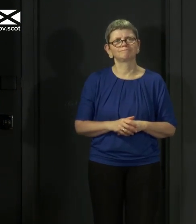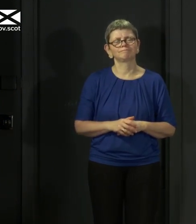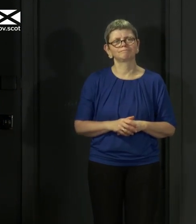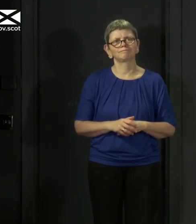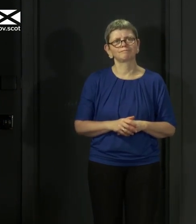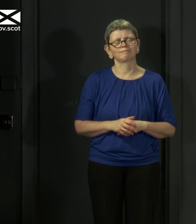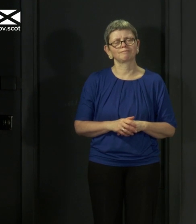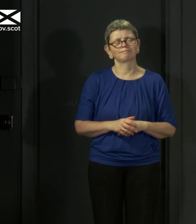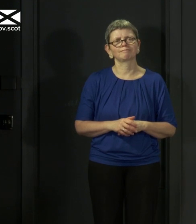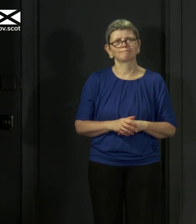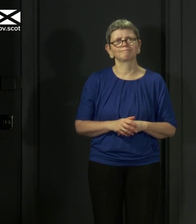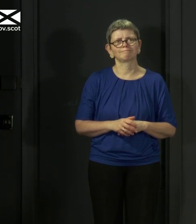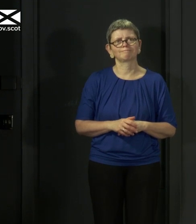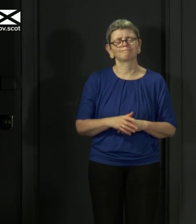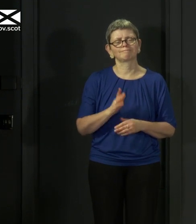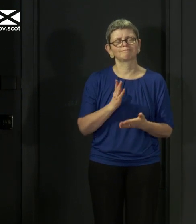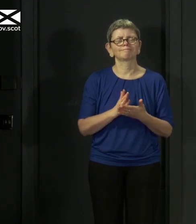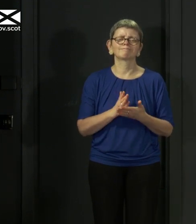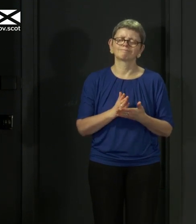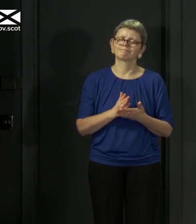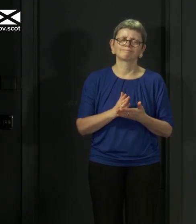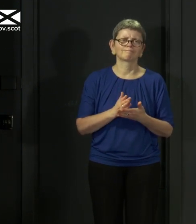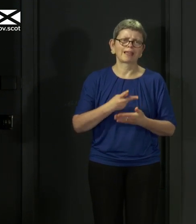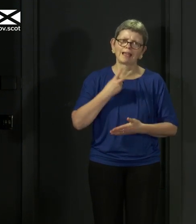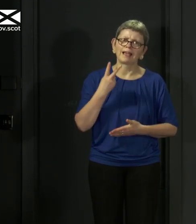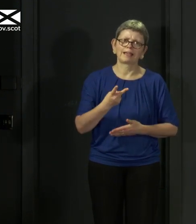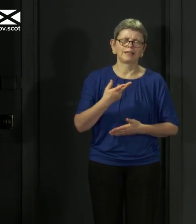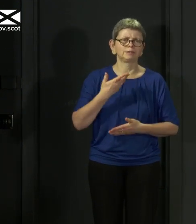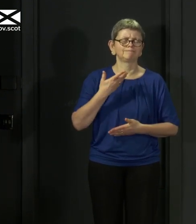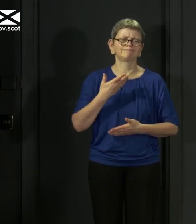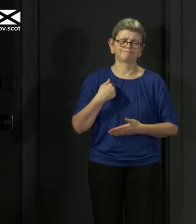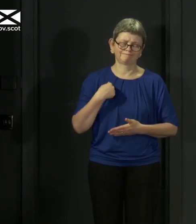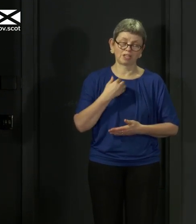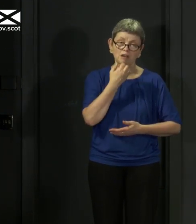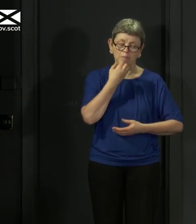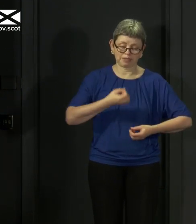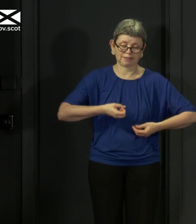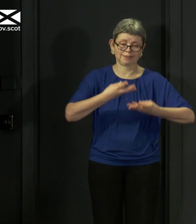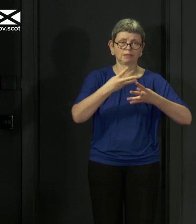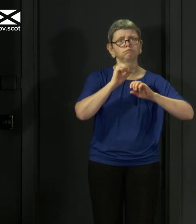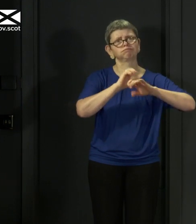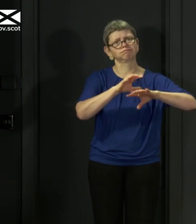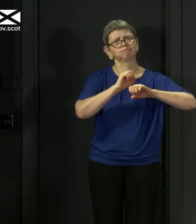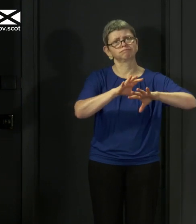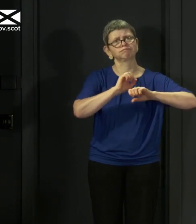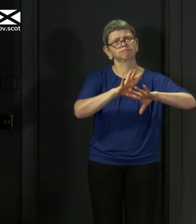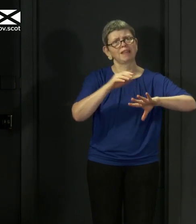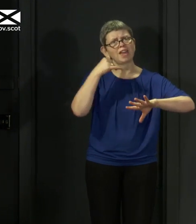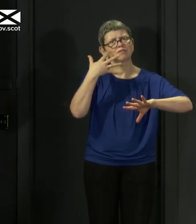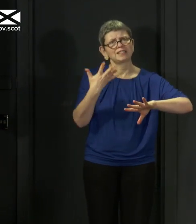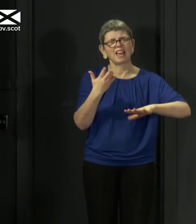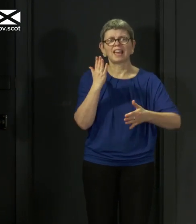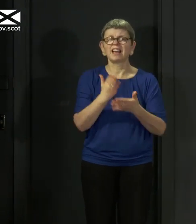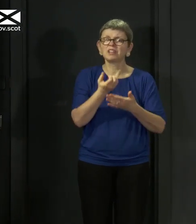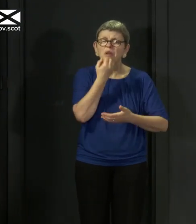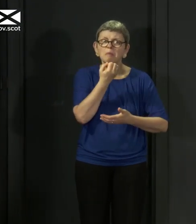stress and indeed reflect on the fact that the numbers I read out here every day are not just statistics, they are